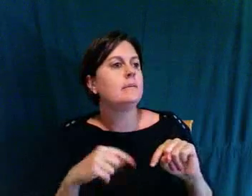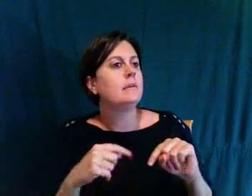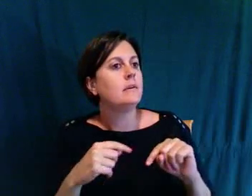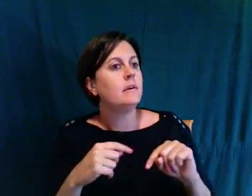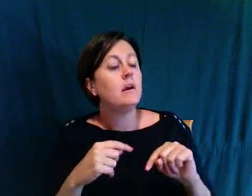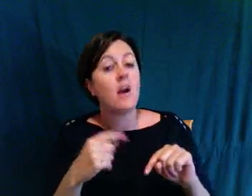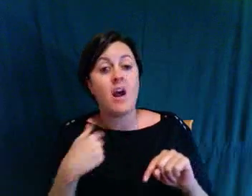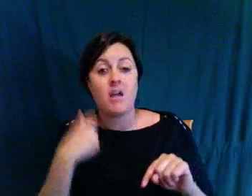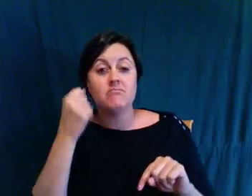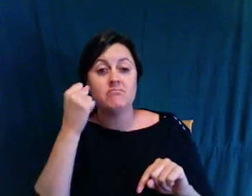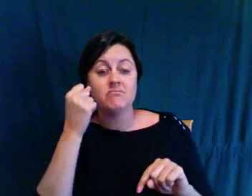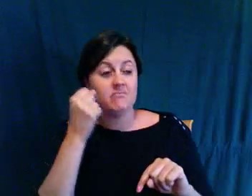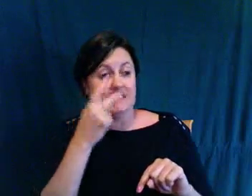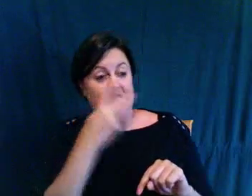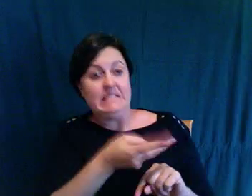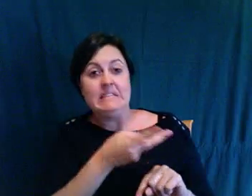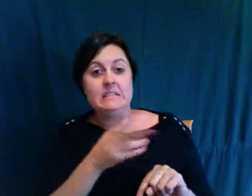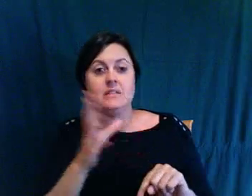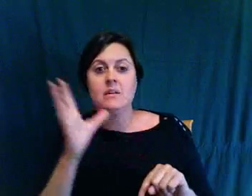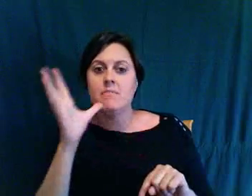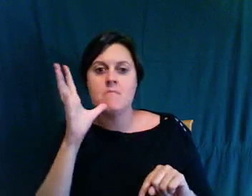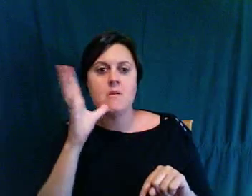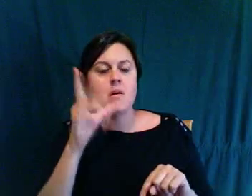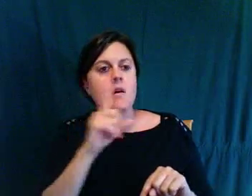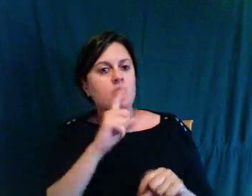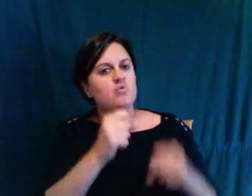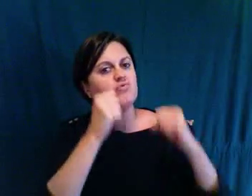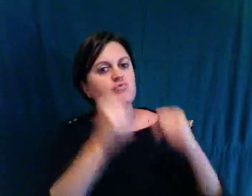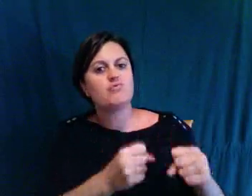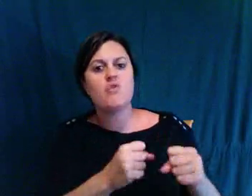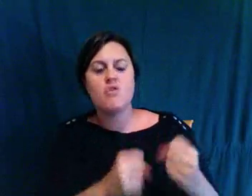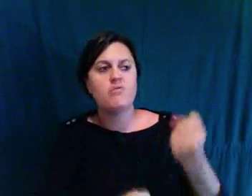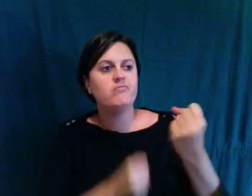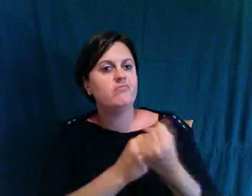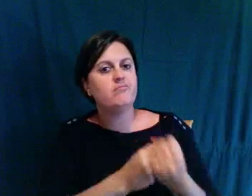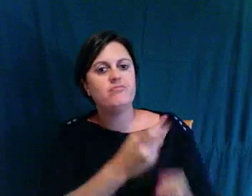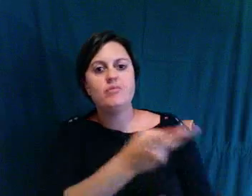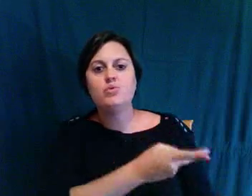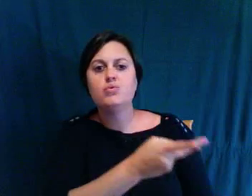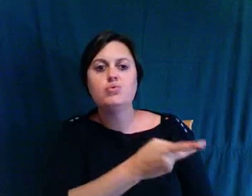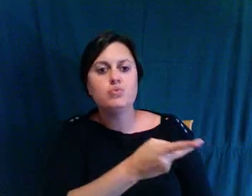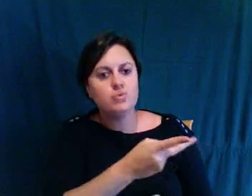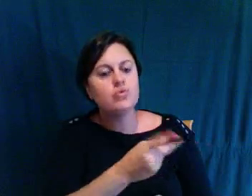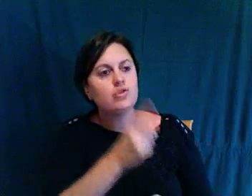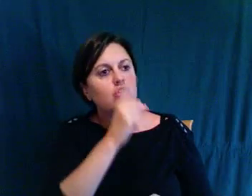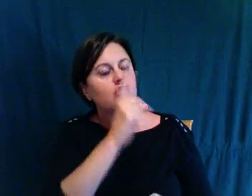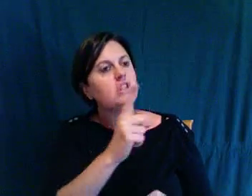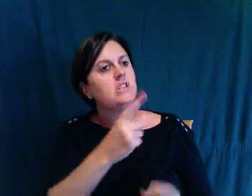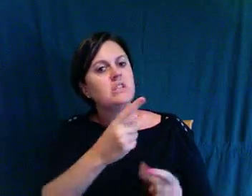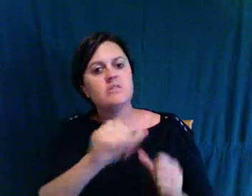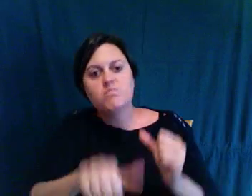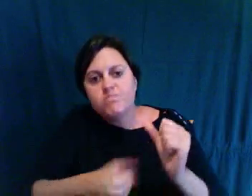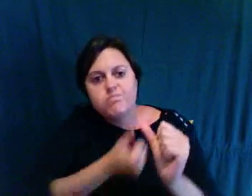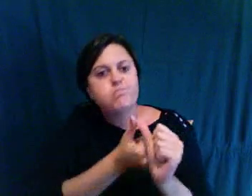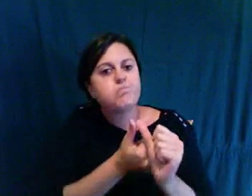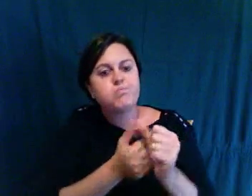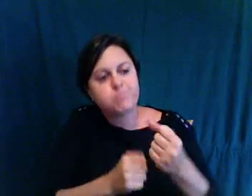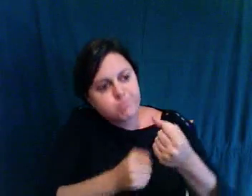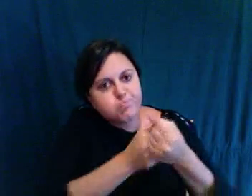strong woman behind the two of you and, um, and just really stood strong and that,